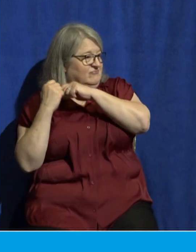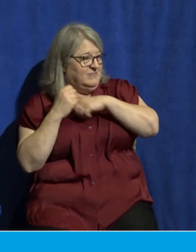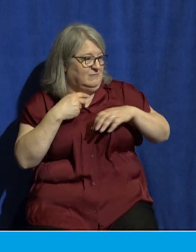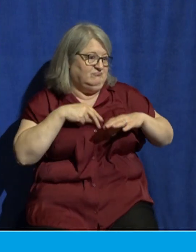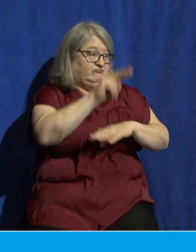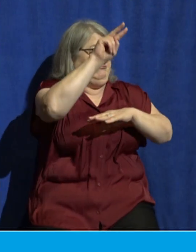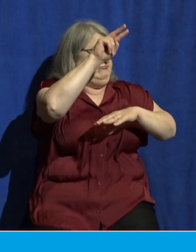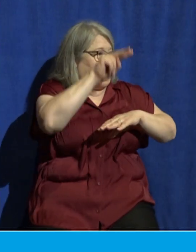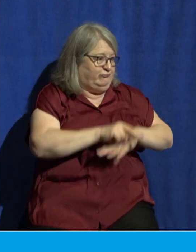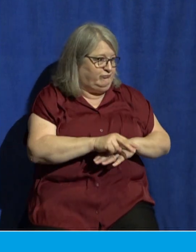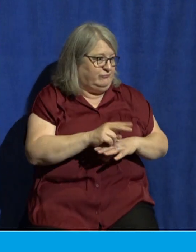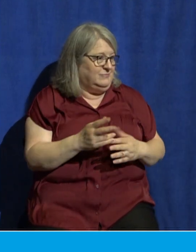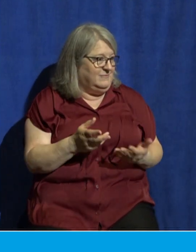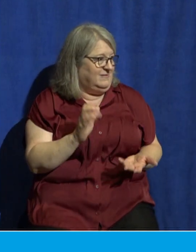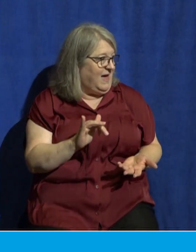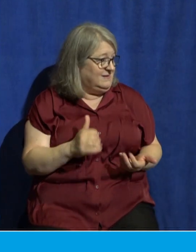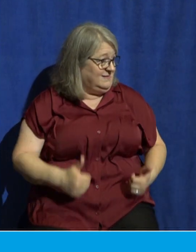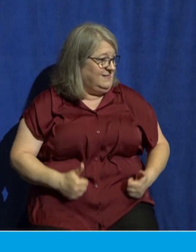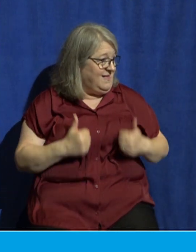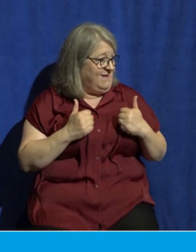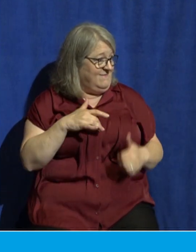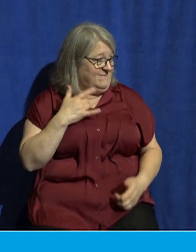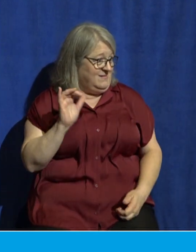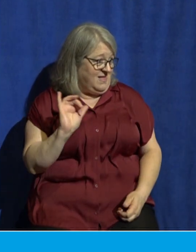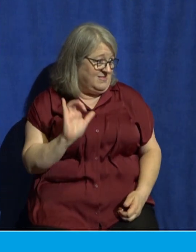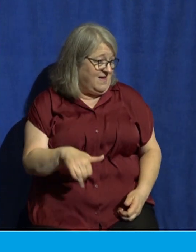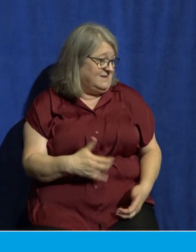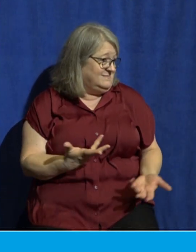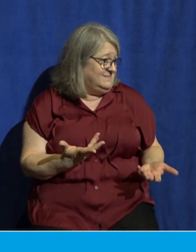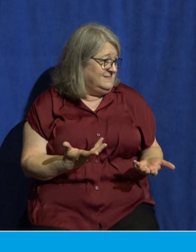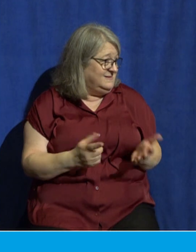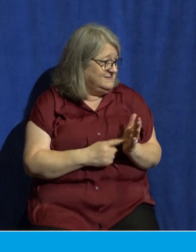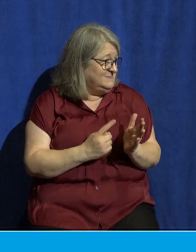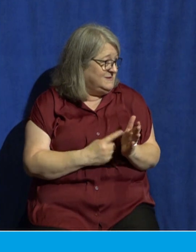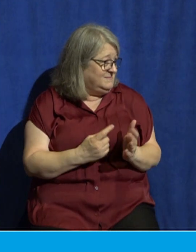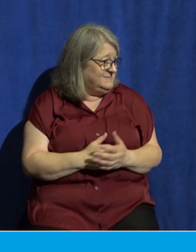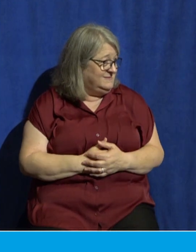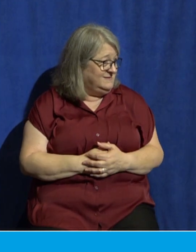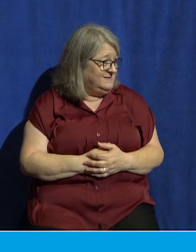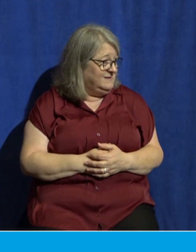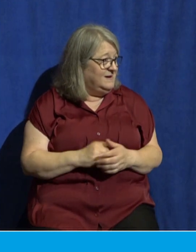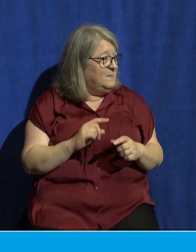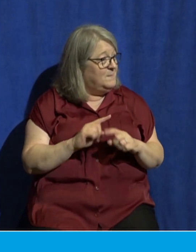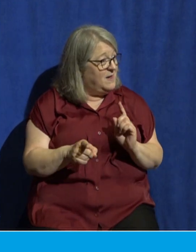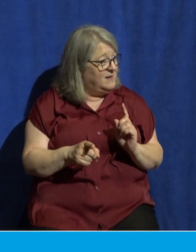Our lives can feel that way personally, but things can also feel that way culturally.